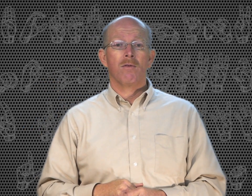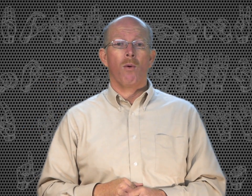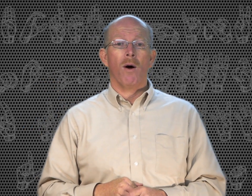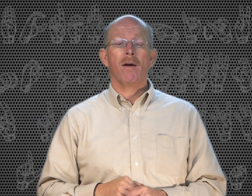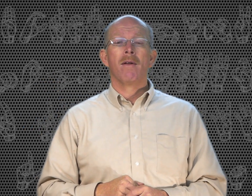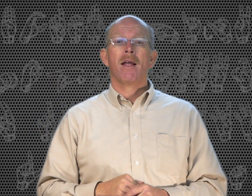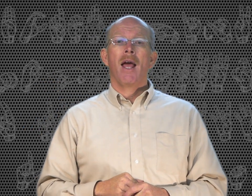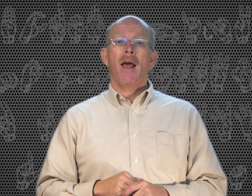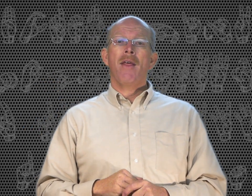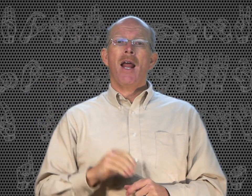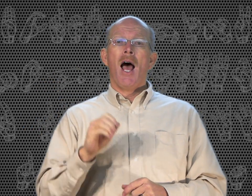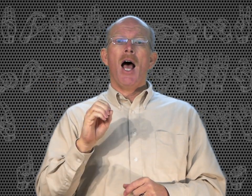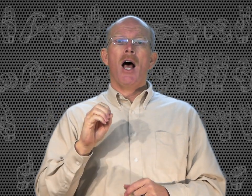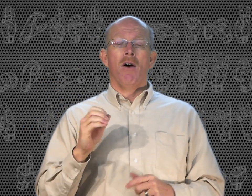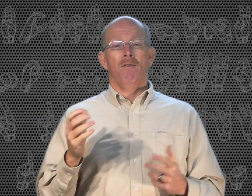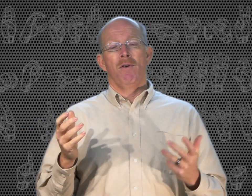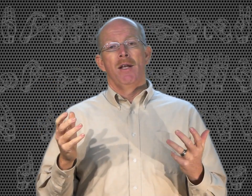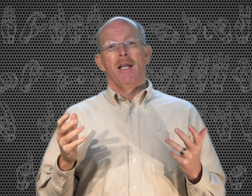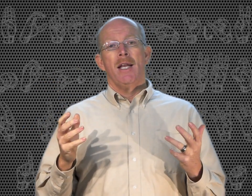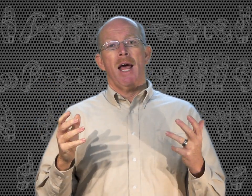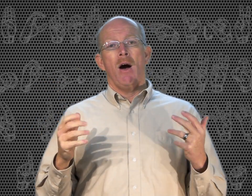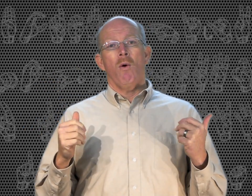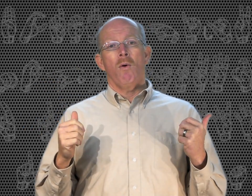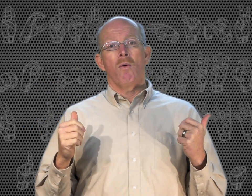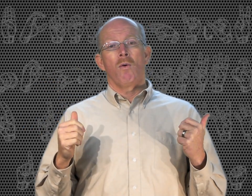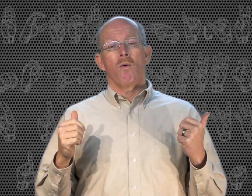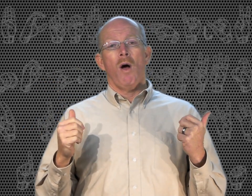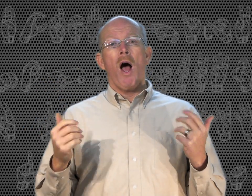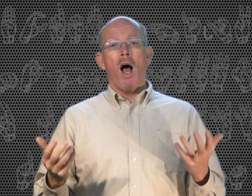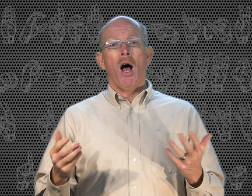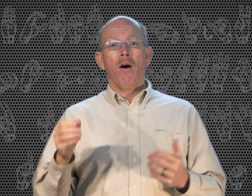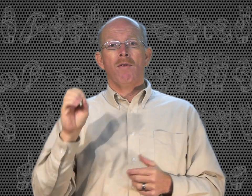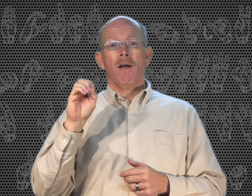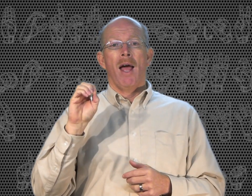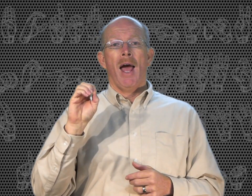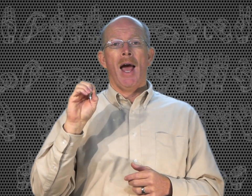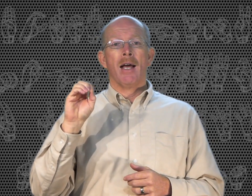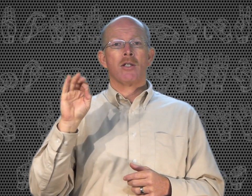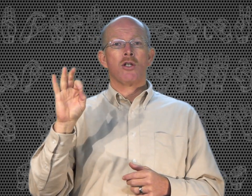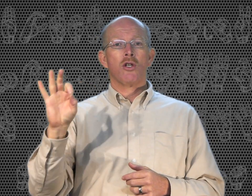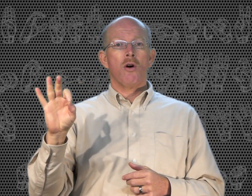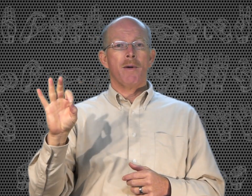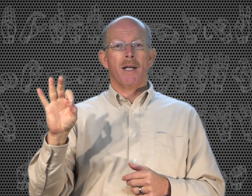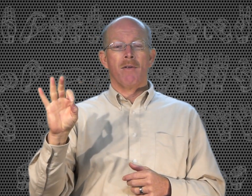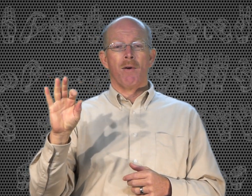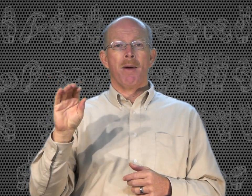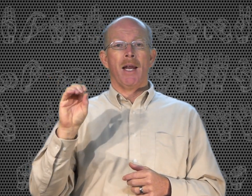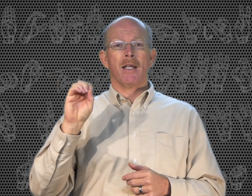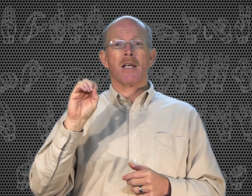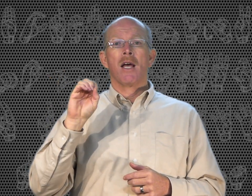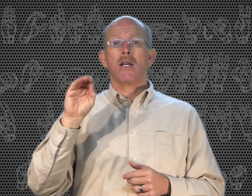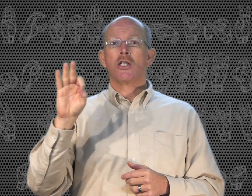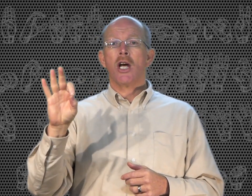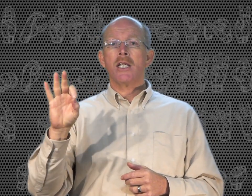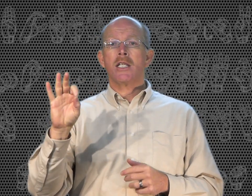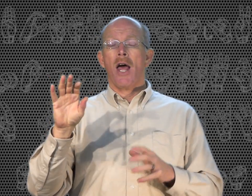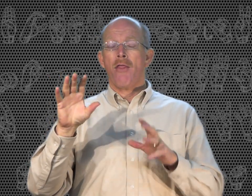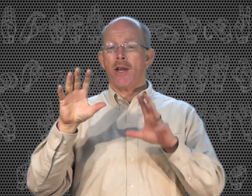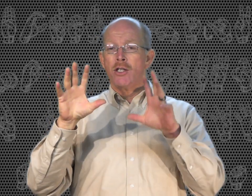And then, Now, of has so many different meanings. Just the